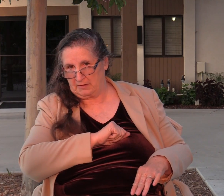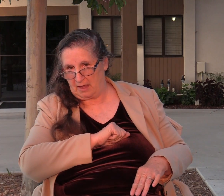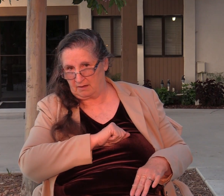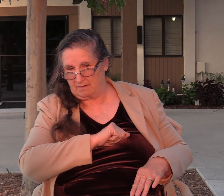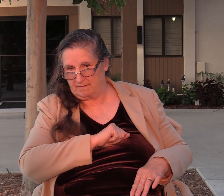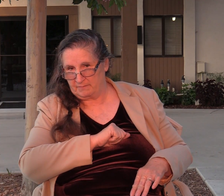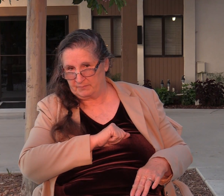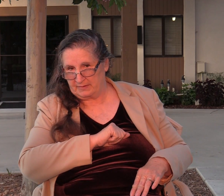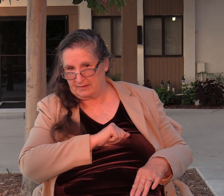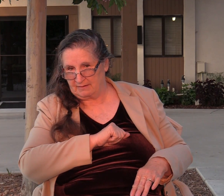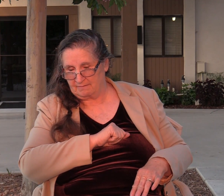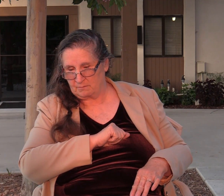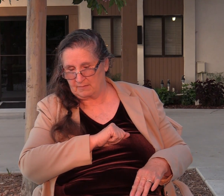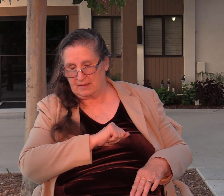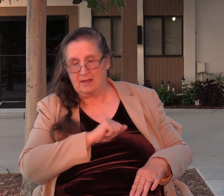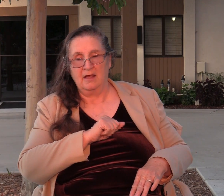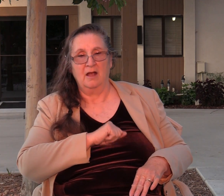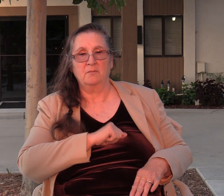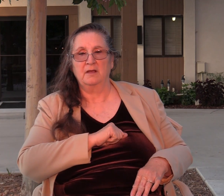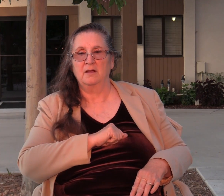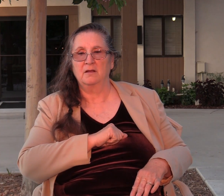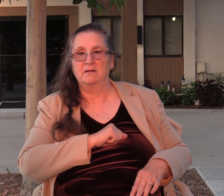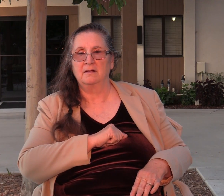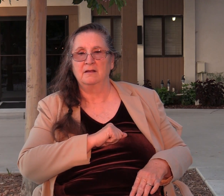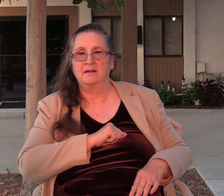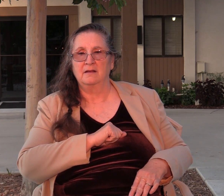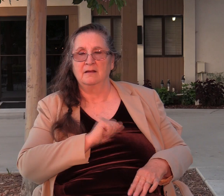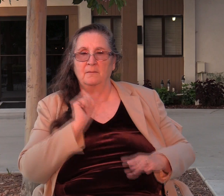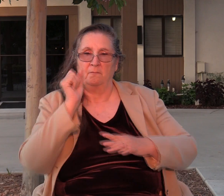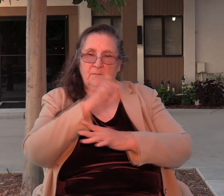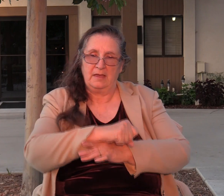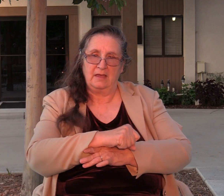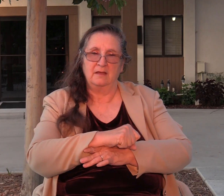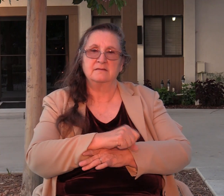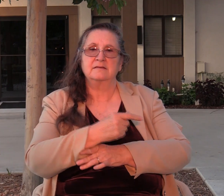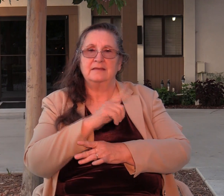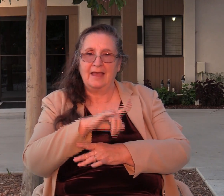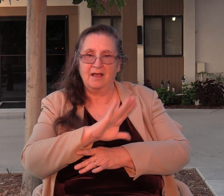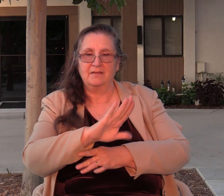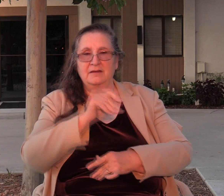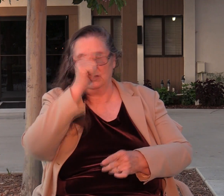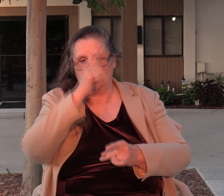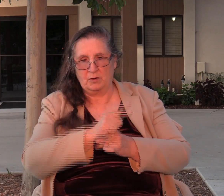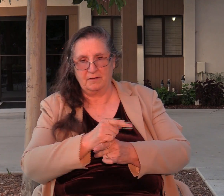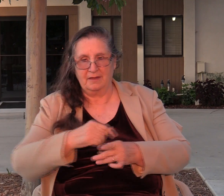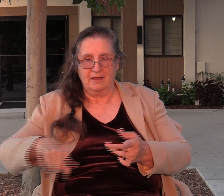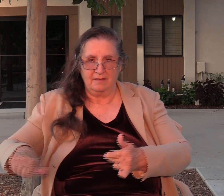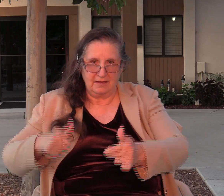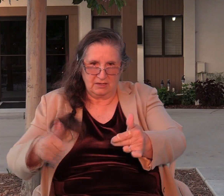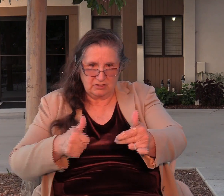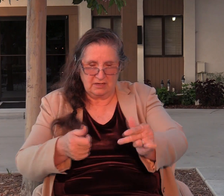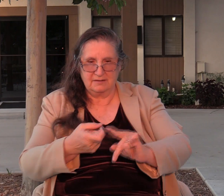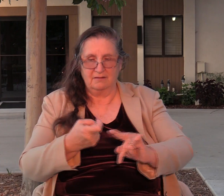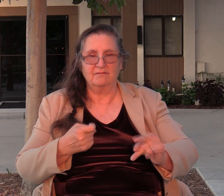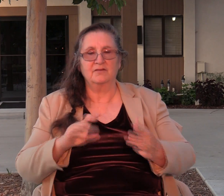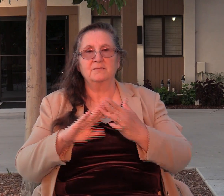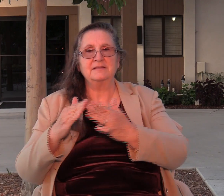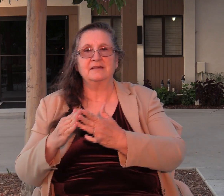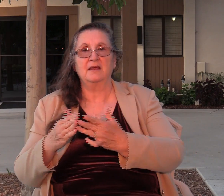And so Abimelech beats down Gal and his brothers. They chase him out of the city and so what happens the